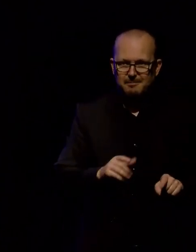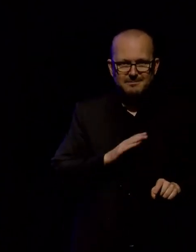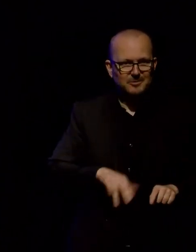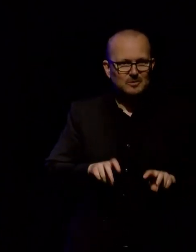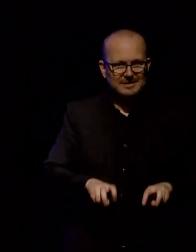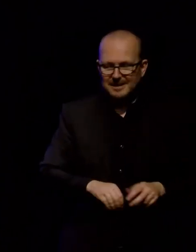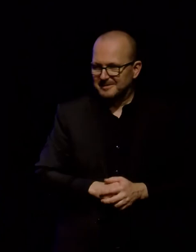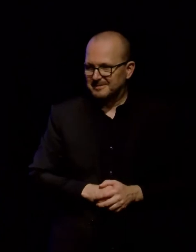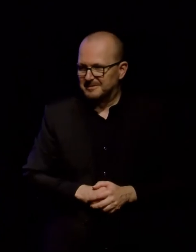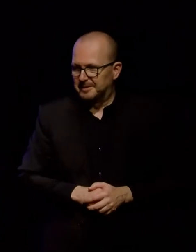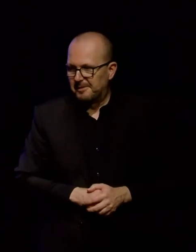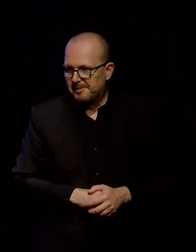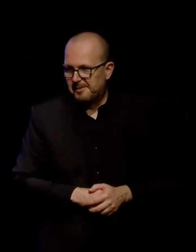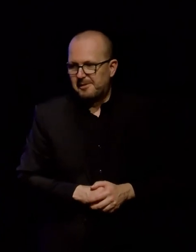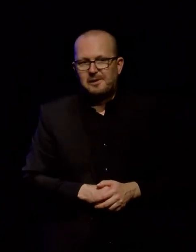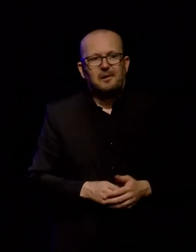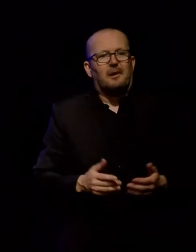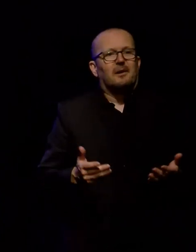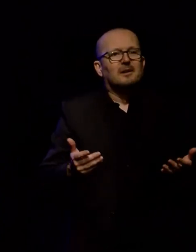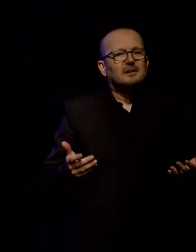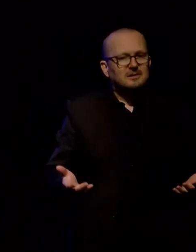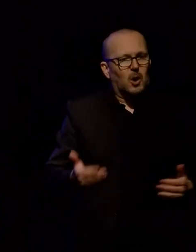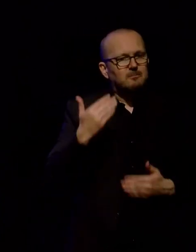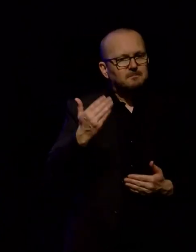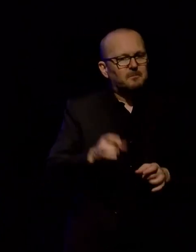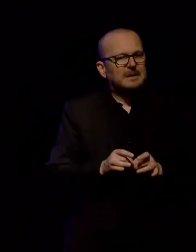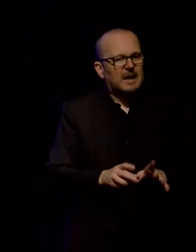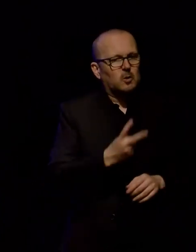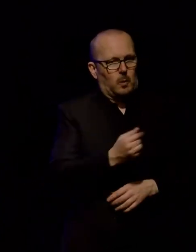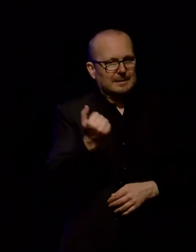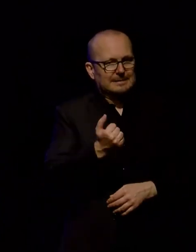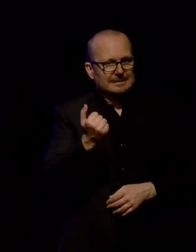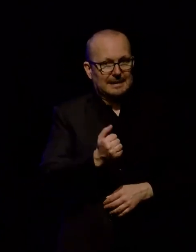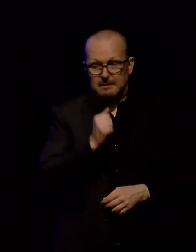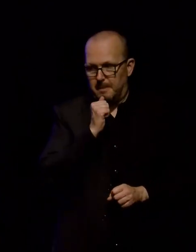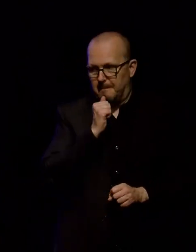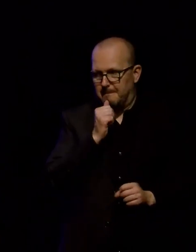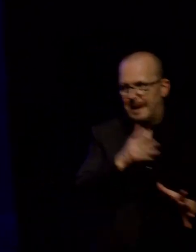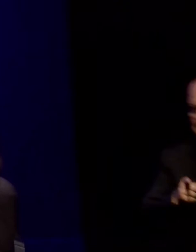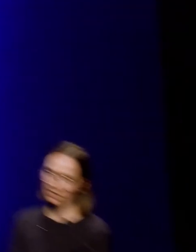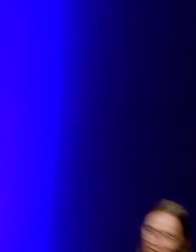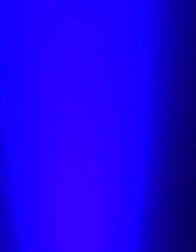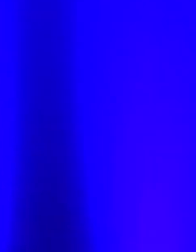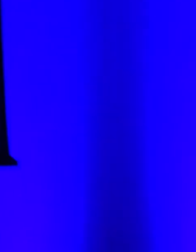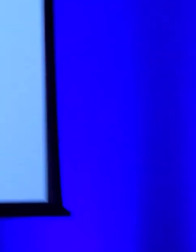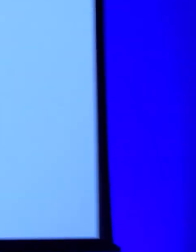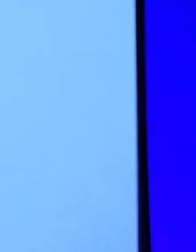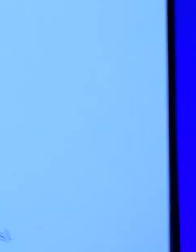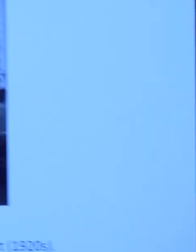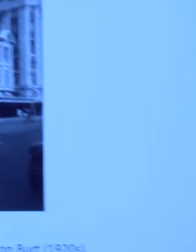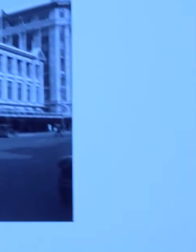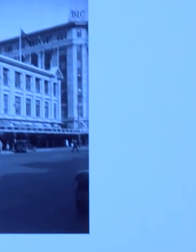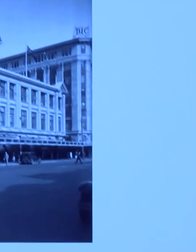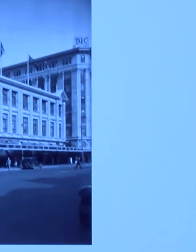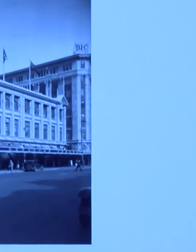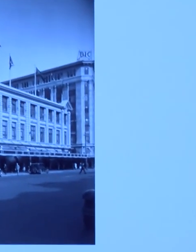So our story starts in 2016 when the incredible institution that was Cacordian Staines shut down in Wellington City.